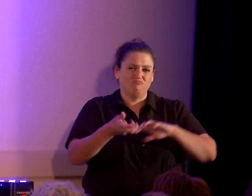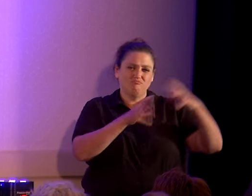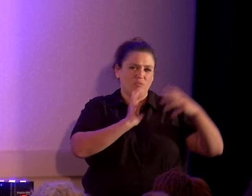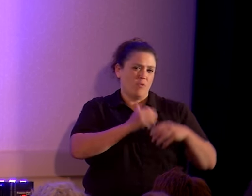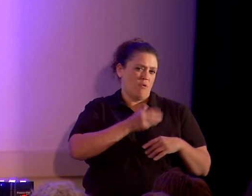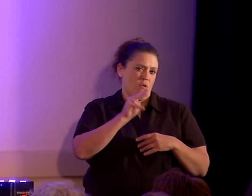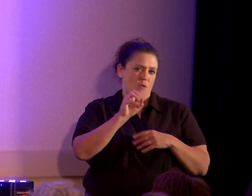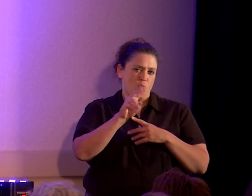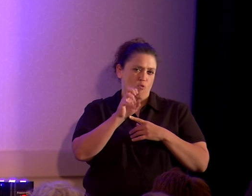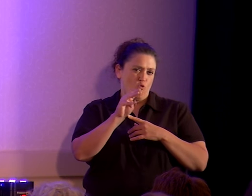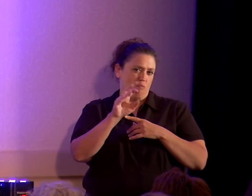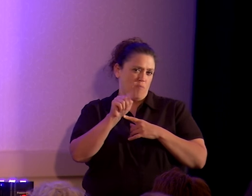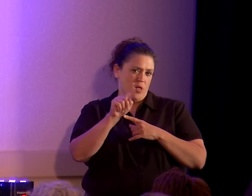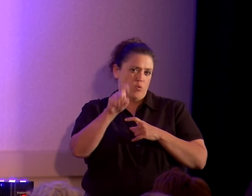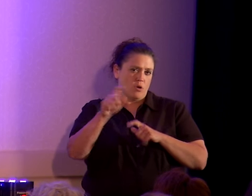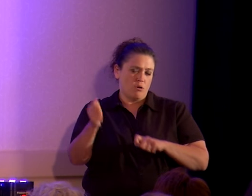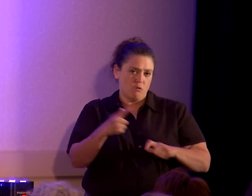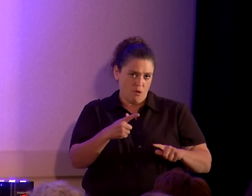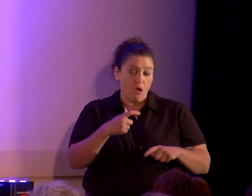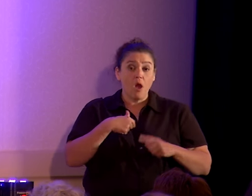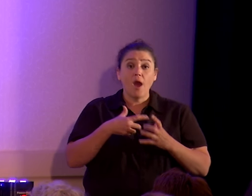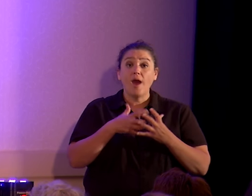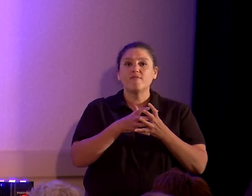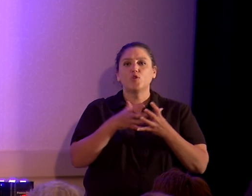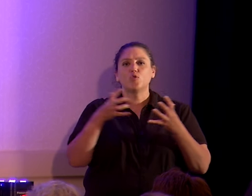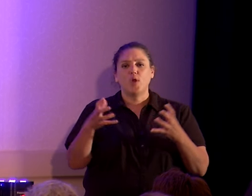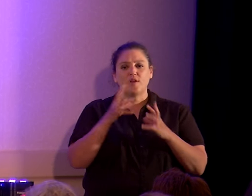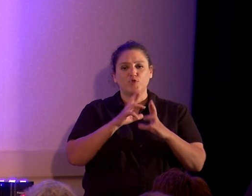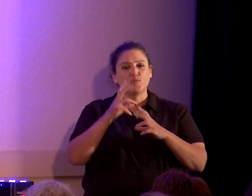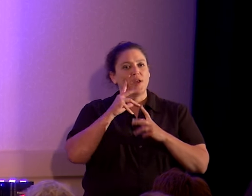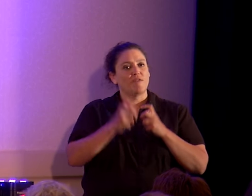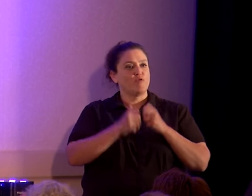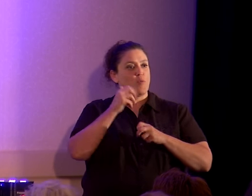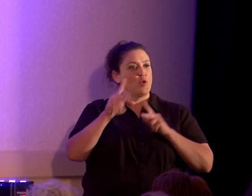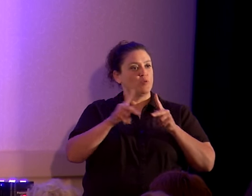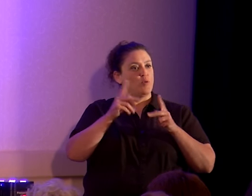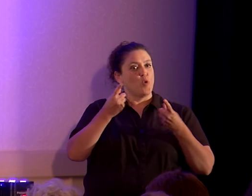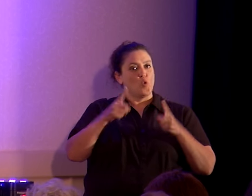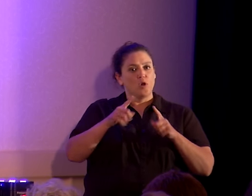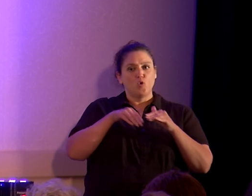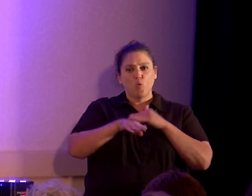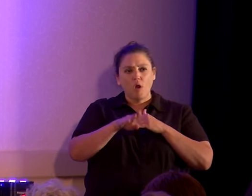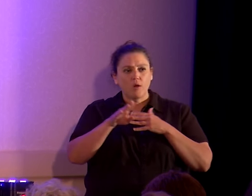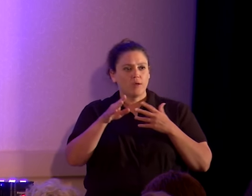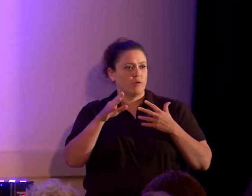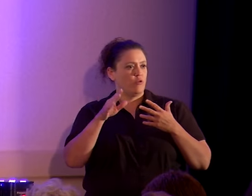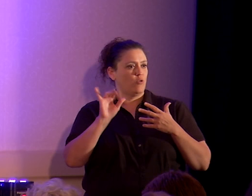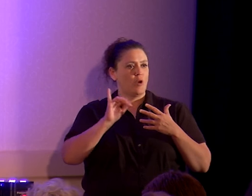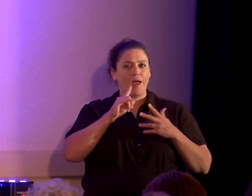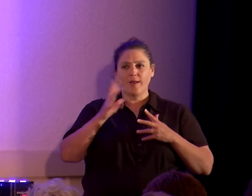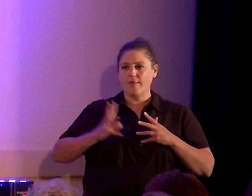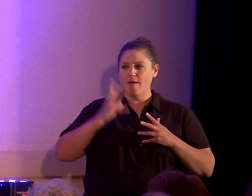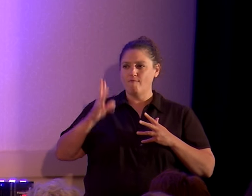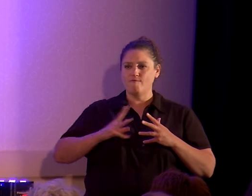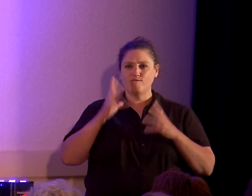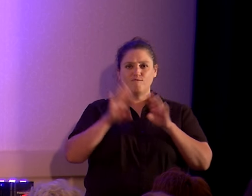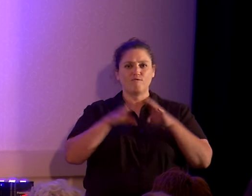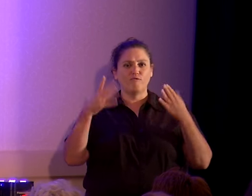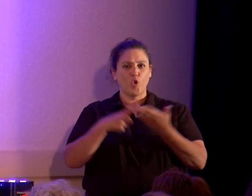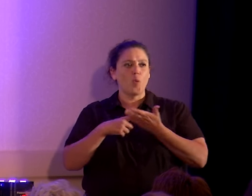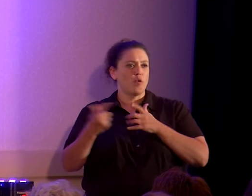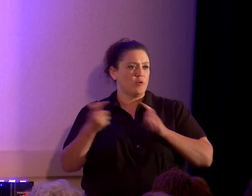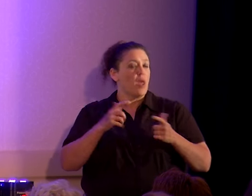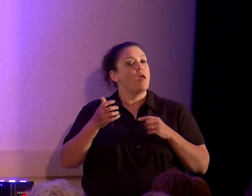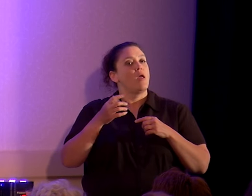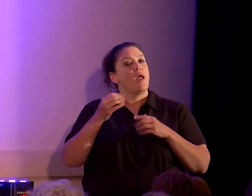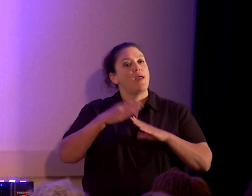all. I have a great deal of respect for most of the people who are willing to walk into an environment like a formal debate and defend what they believe, no matter